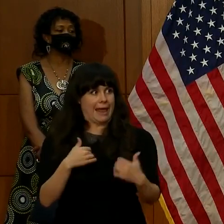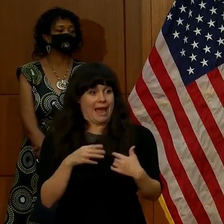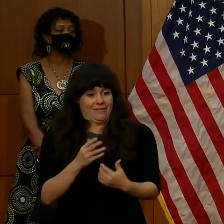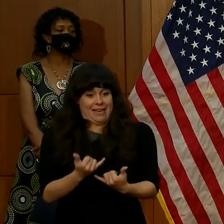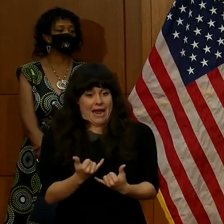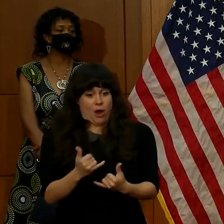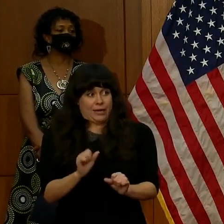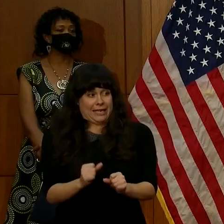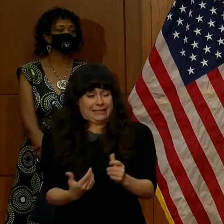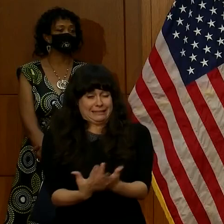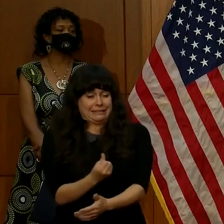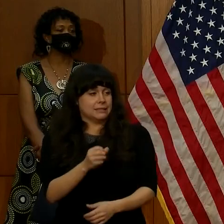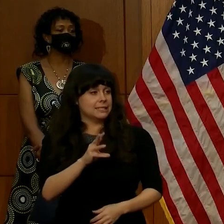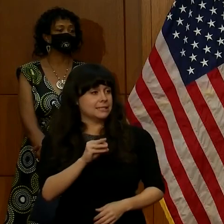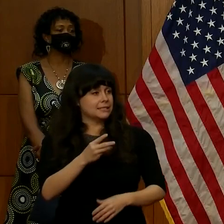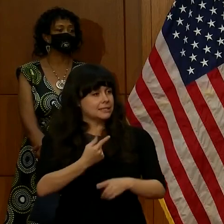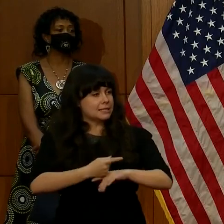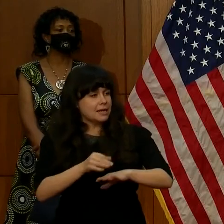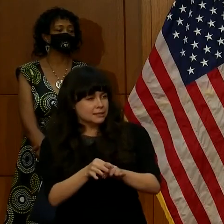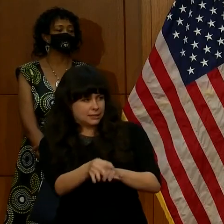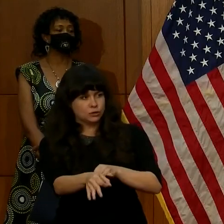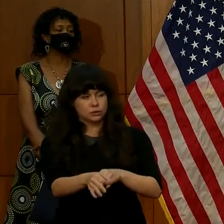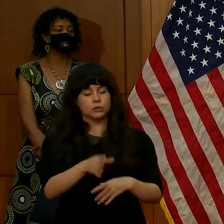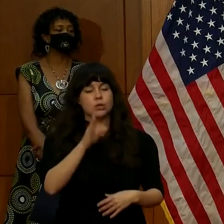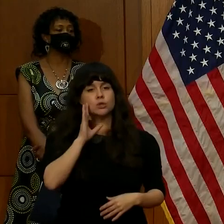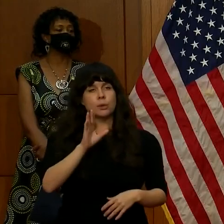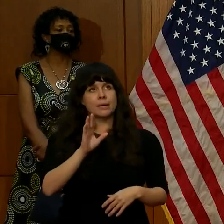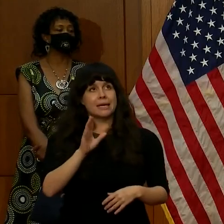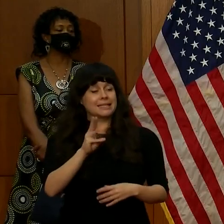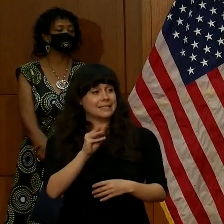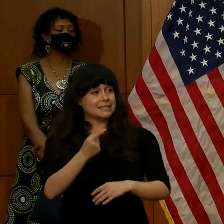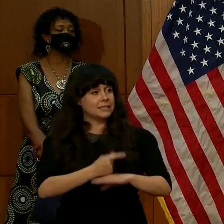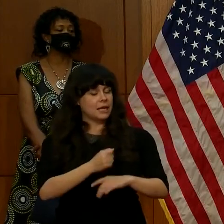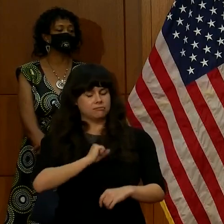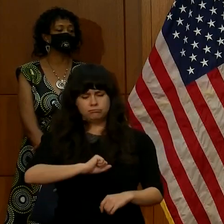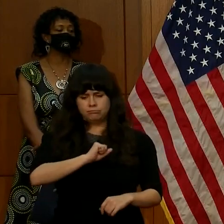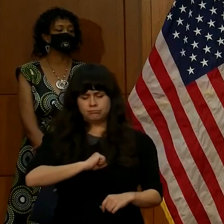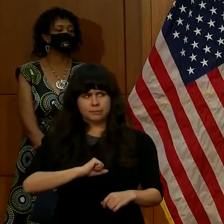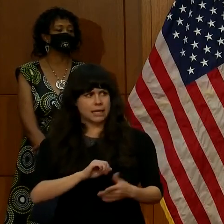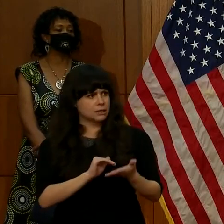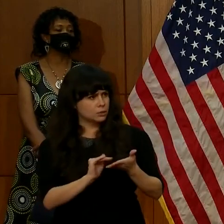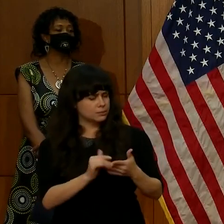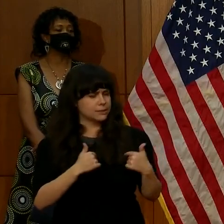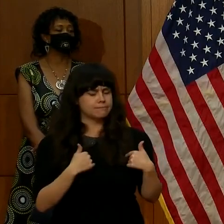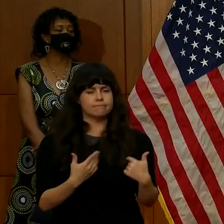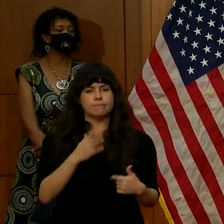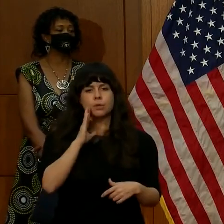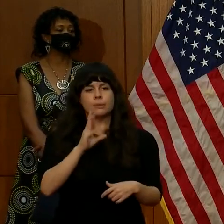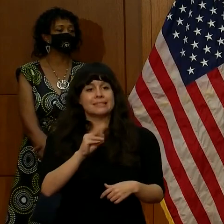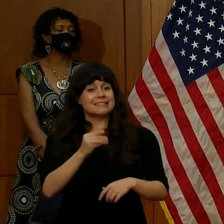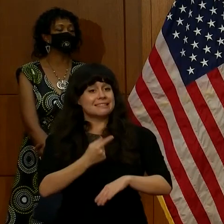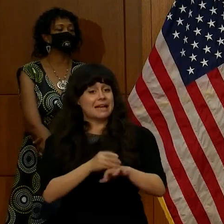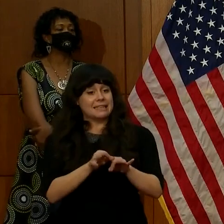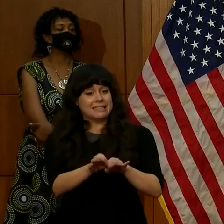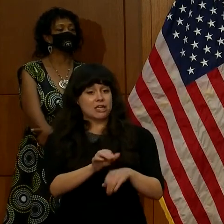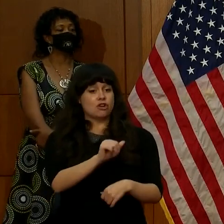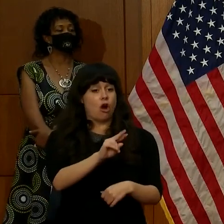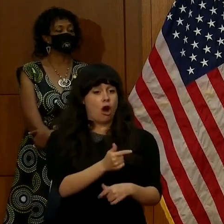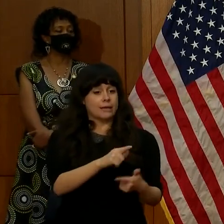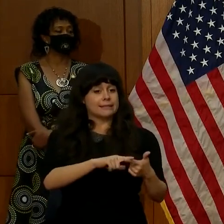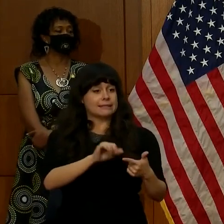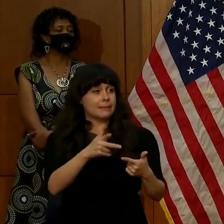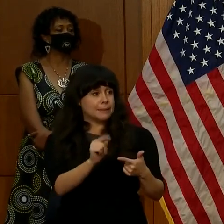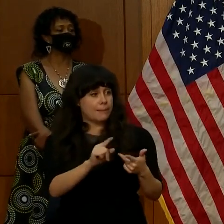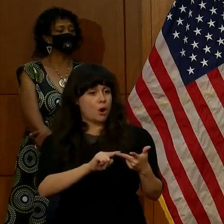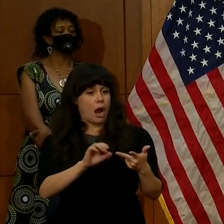extension. It's either a 60-day extension for August, excuse me, August, September, and October renewals.